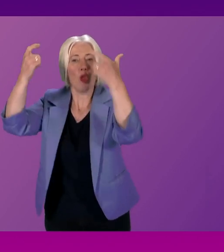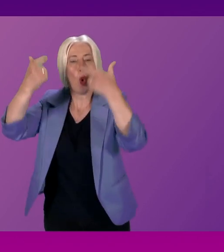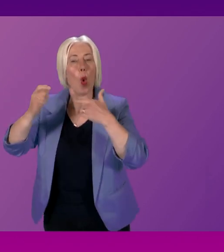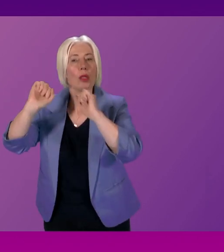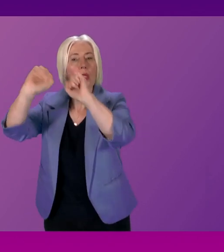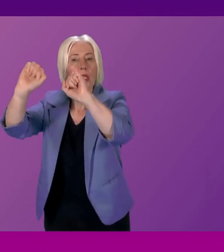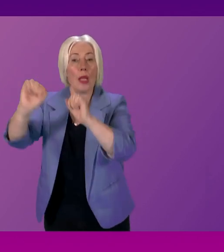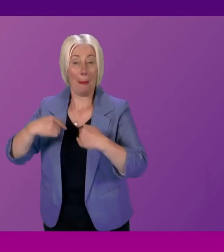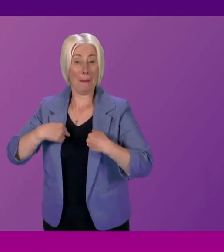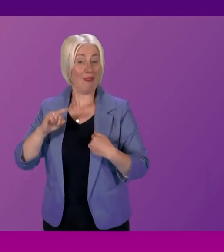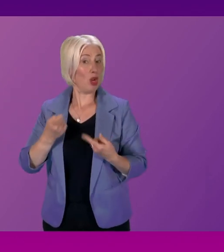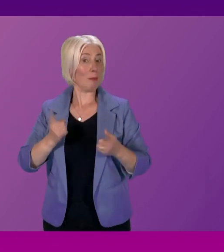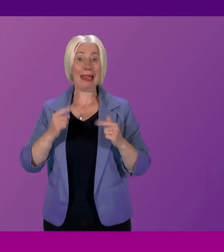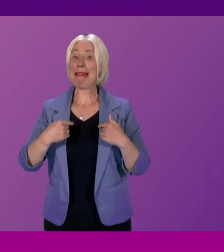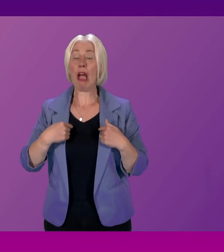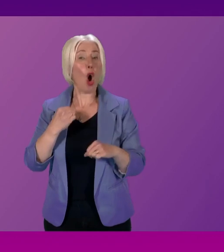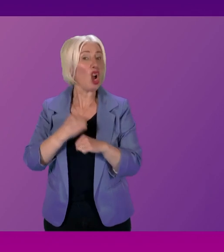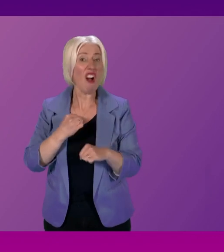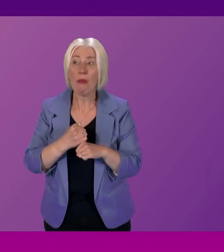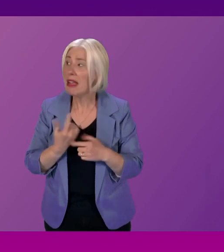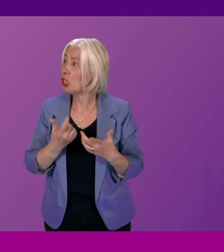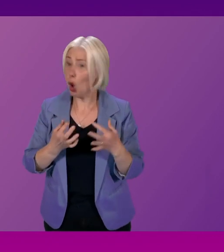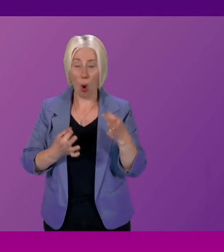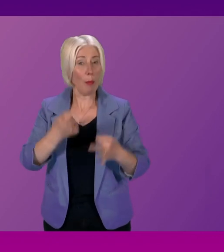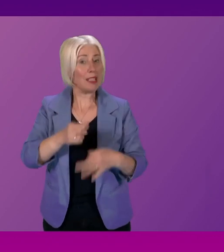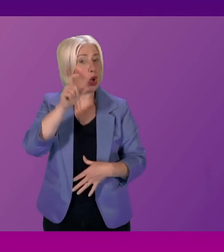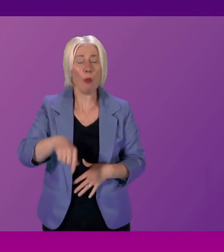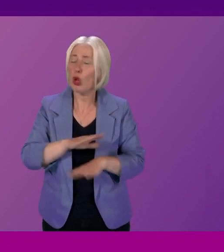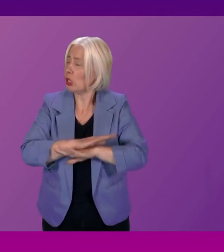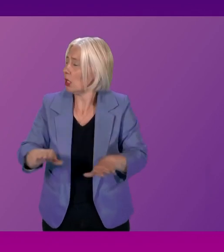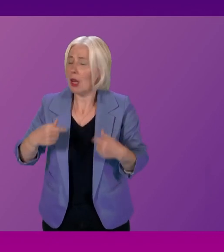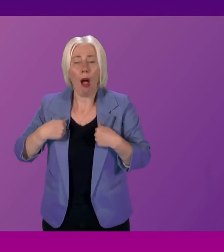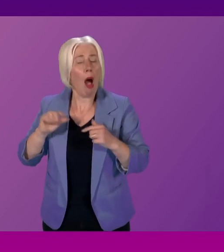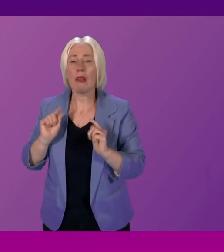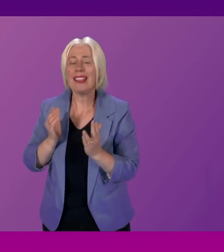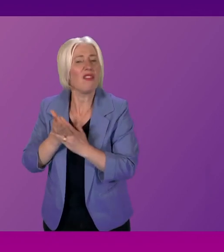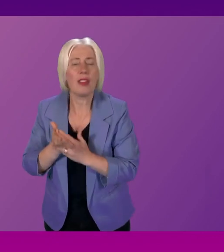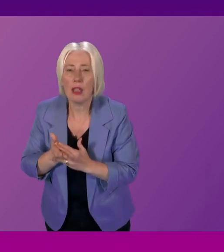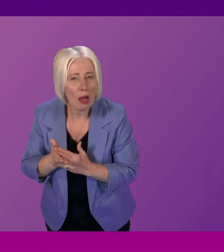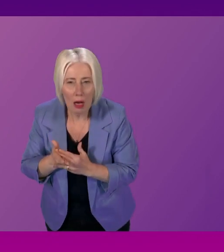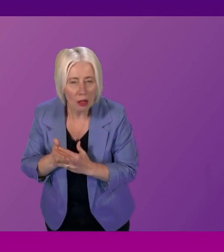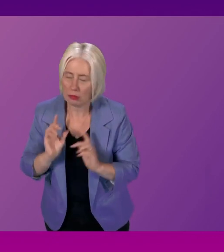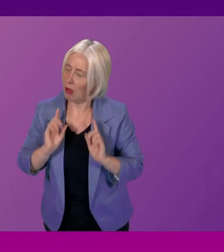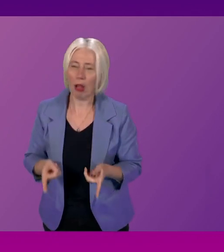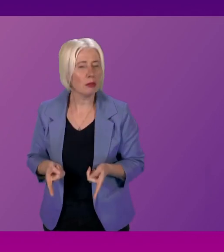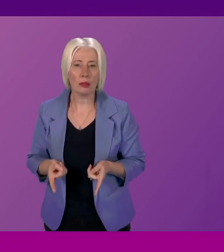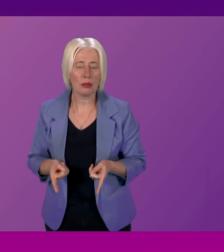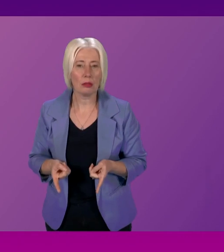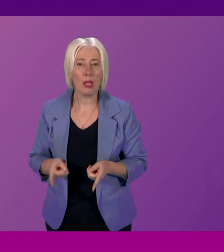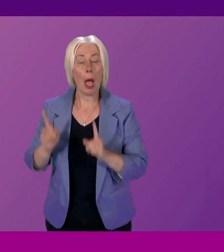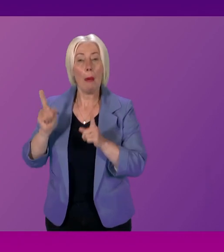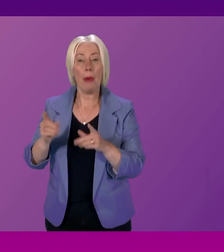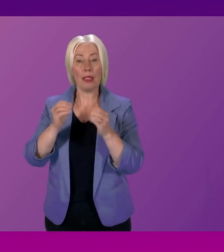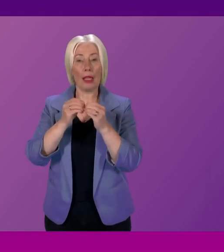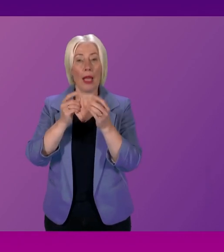for the First Minister or indeed any government or indeed any politician to interfere in or intervene in. In terms of the